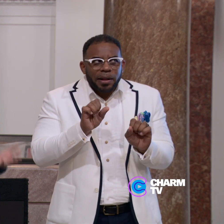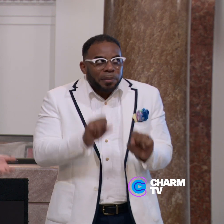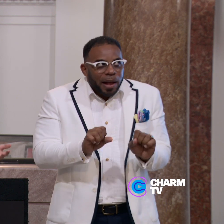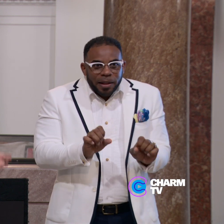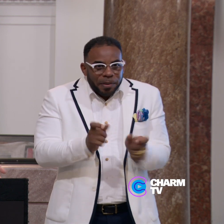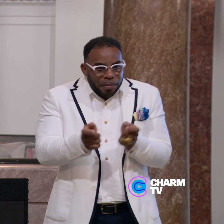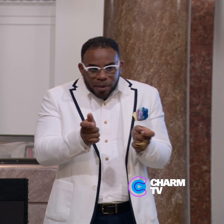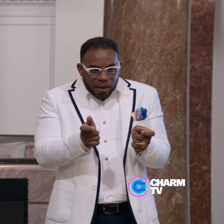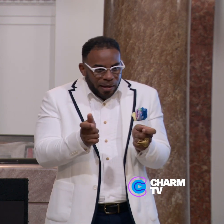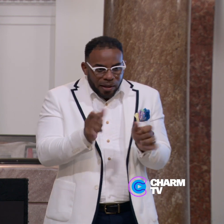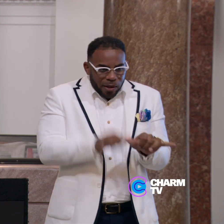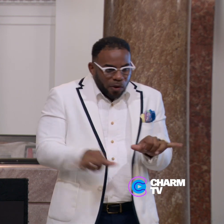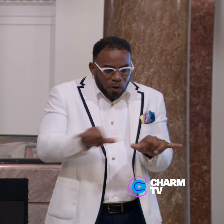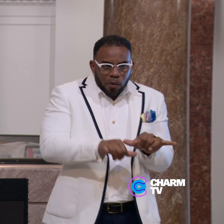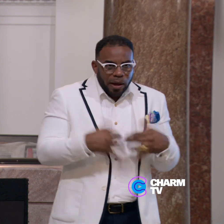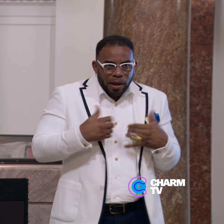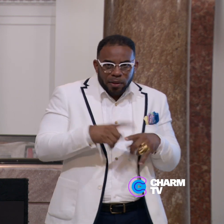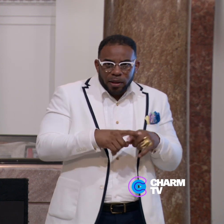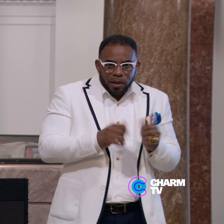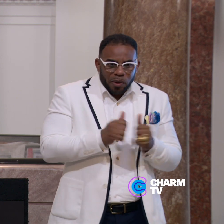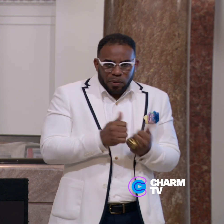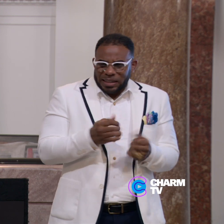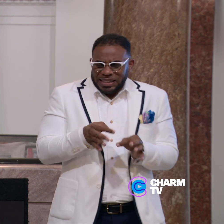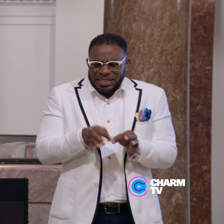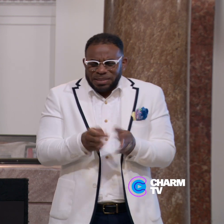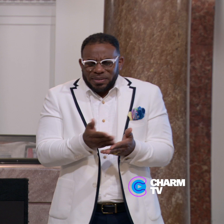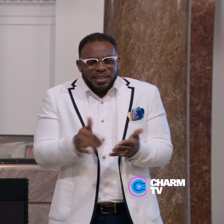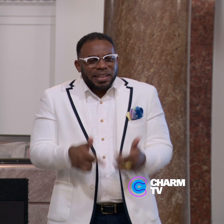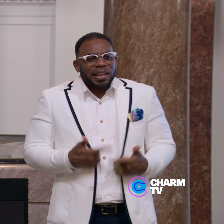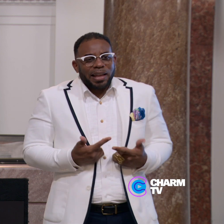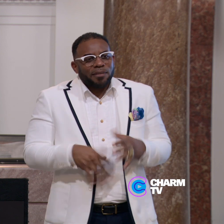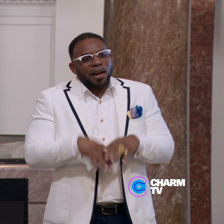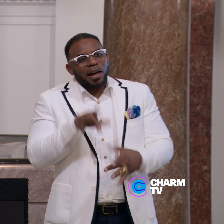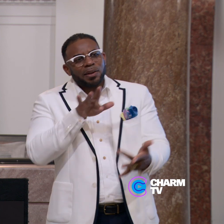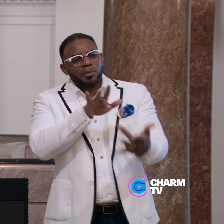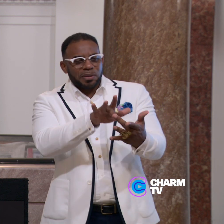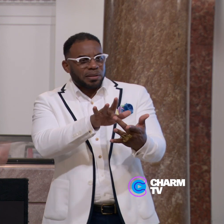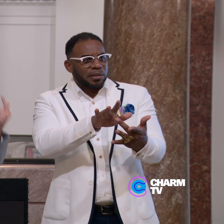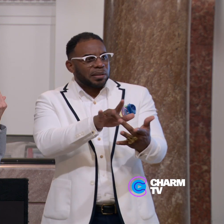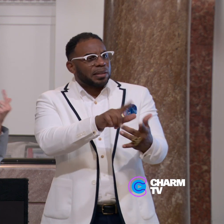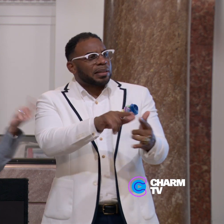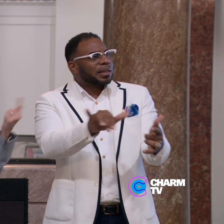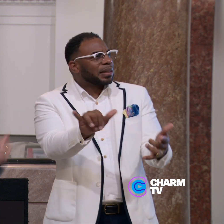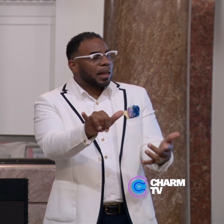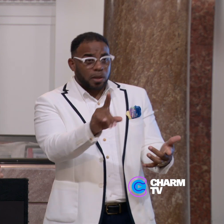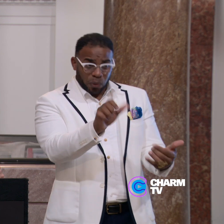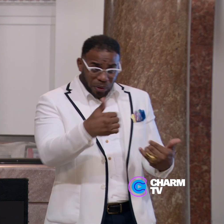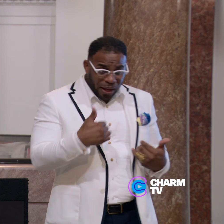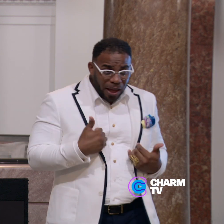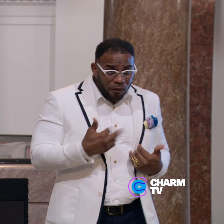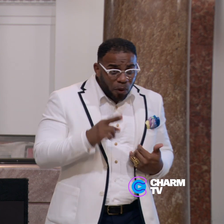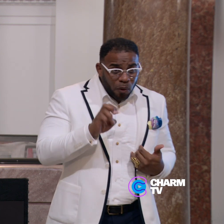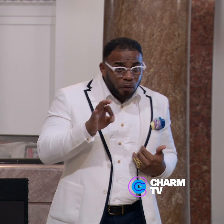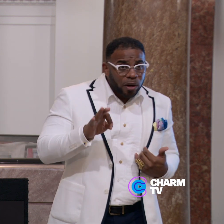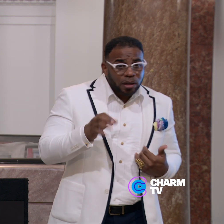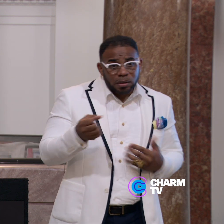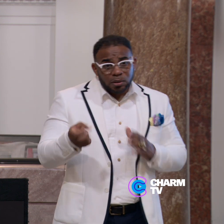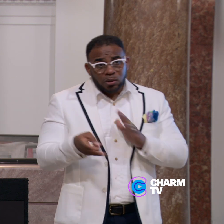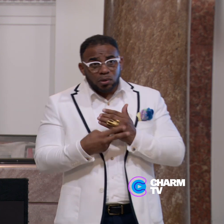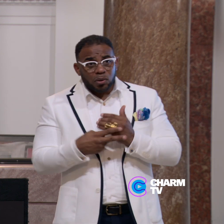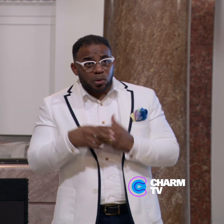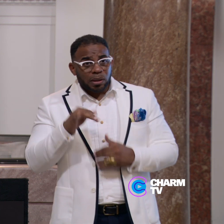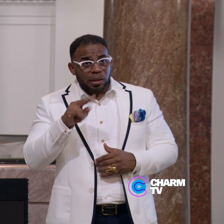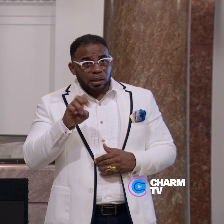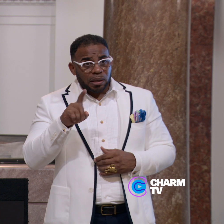possibly manage chronic health conditions when the simple things in life are out of reach? Things as, do you have a refrigerator to store your